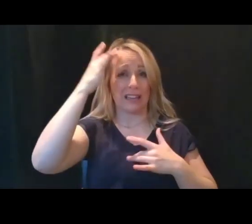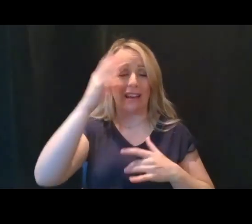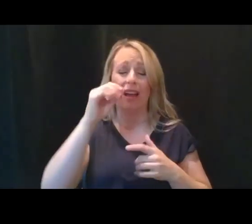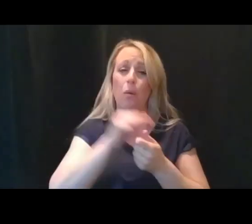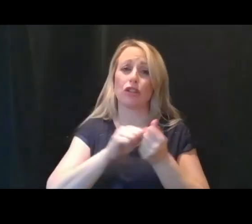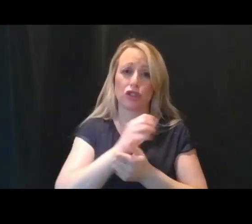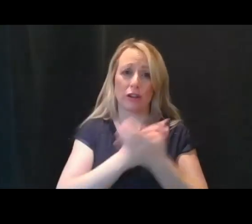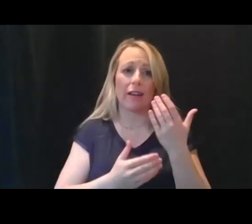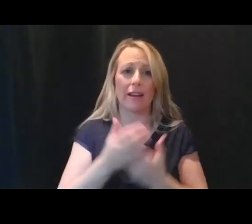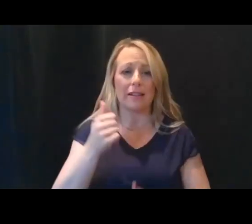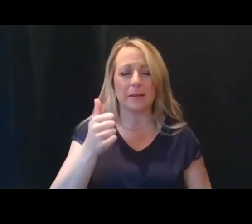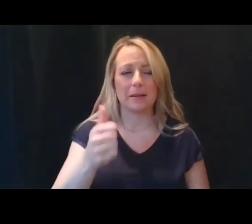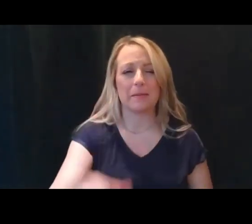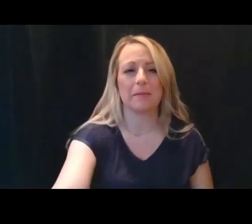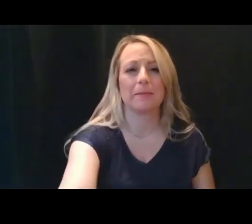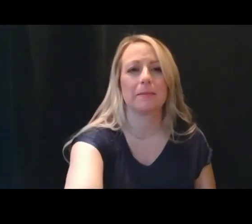hands.